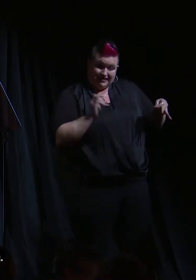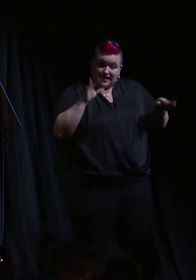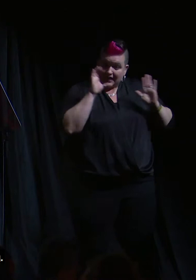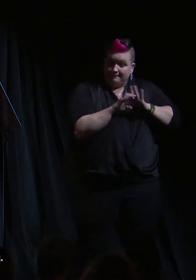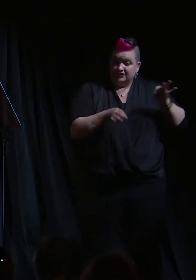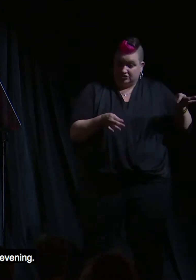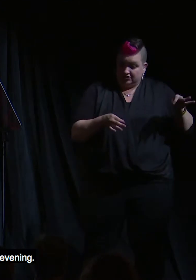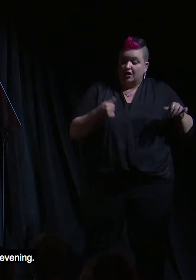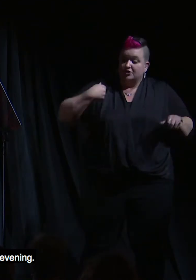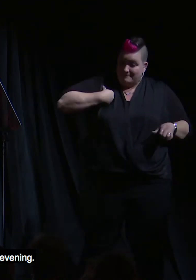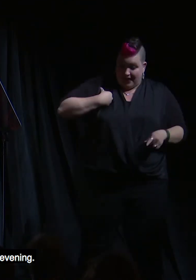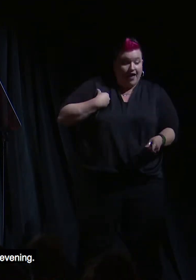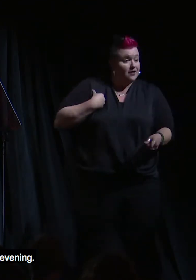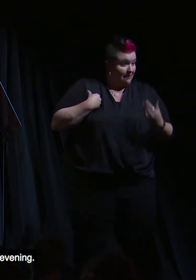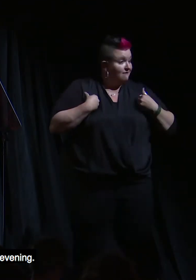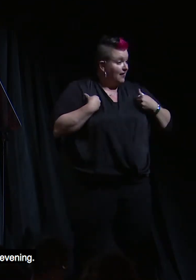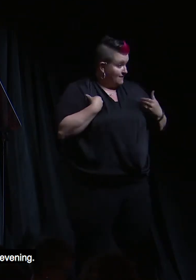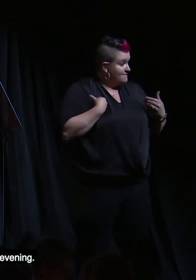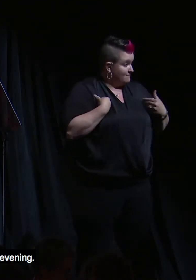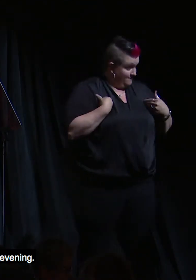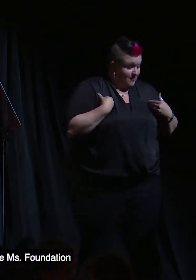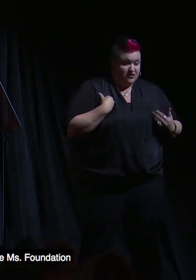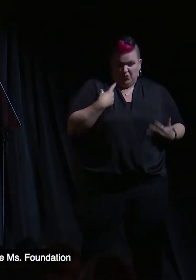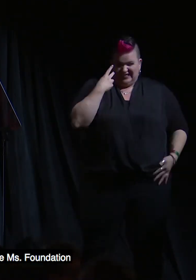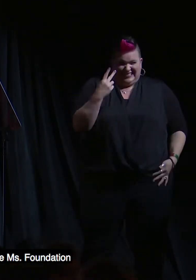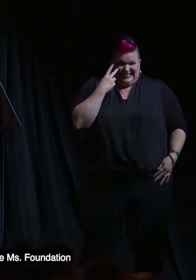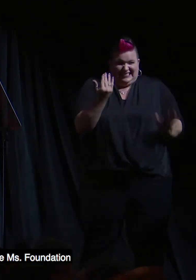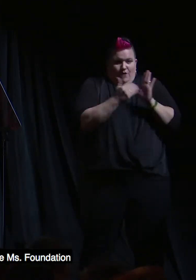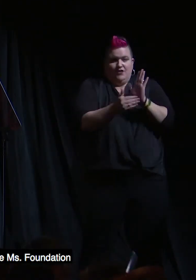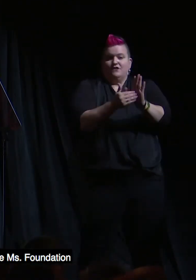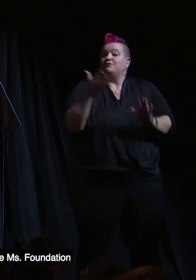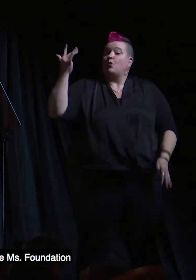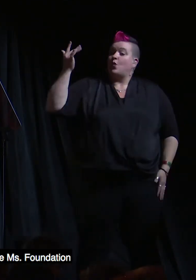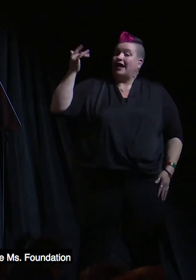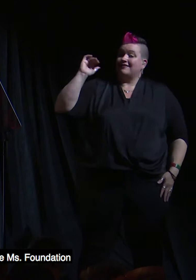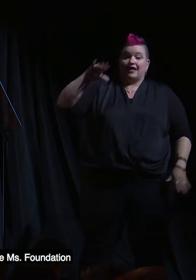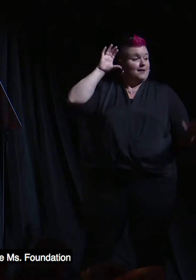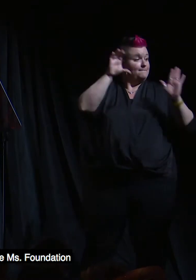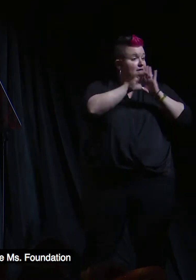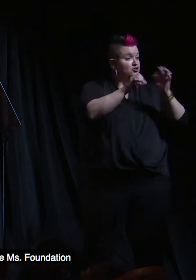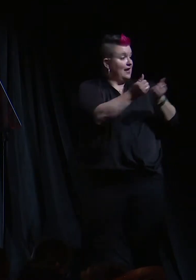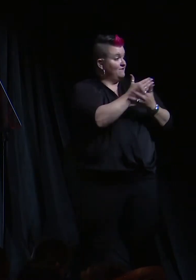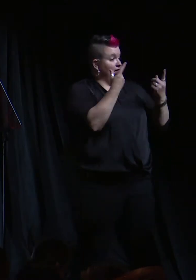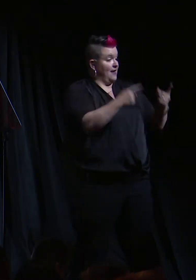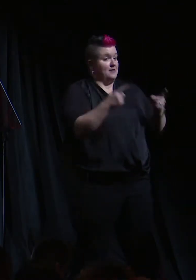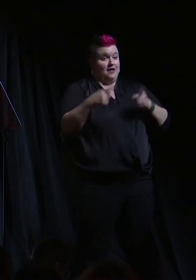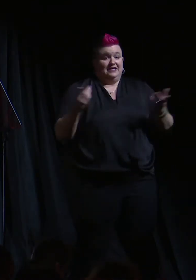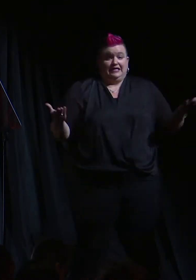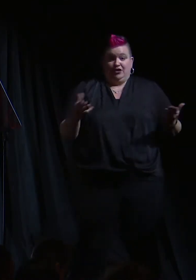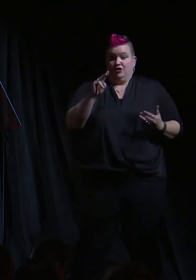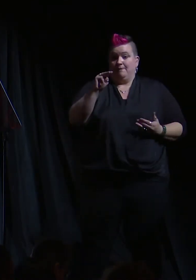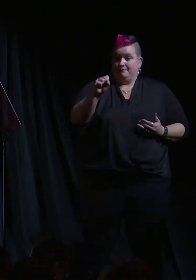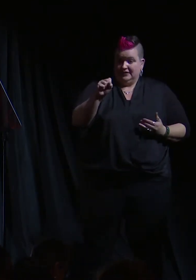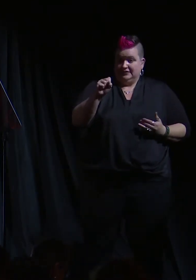image is on your bag. It's in everything you will see this evening. It was because everything we do at the Ms. Foundation is